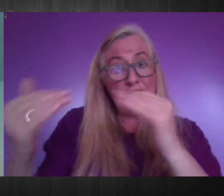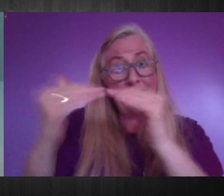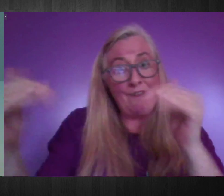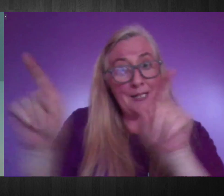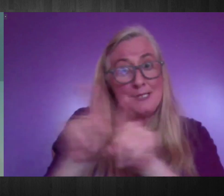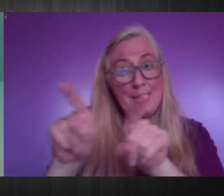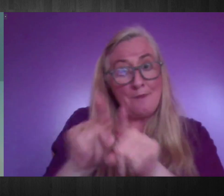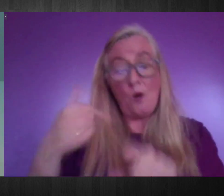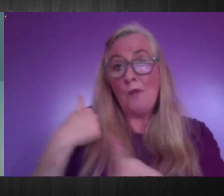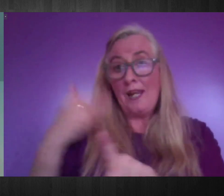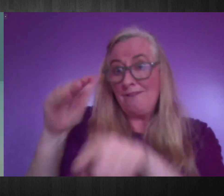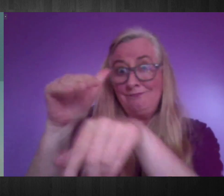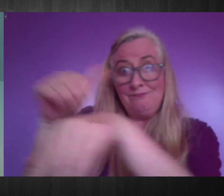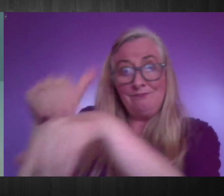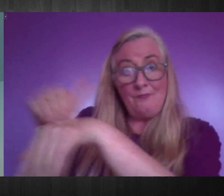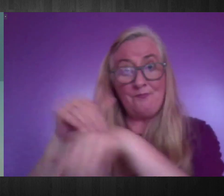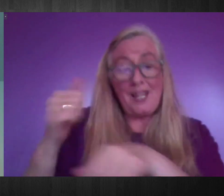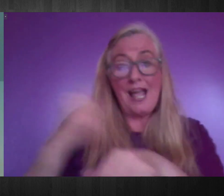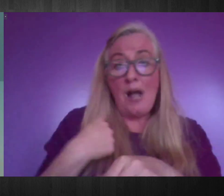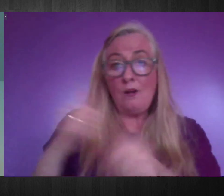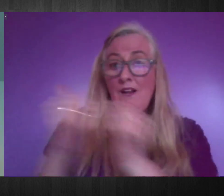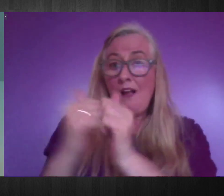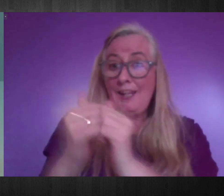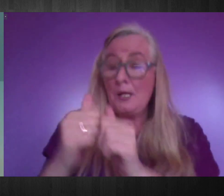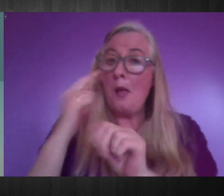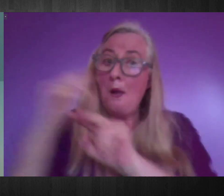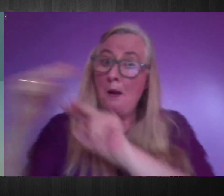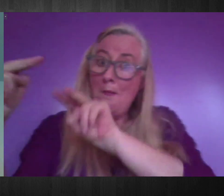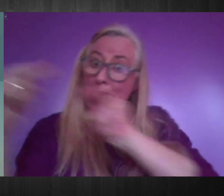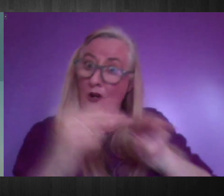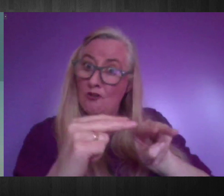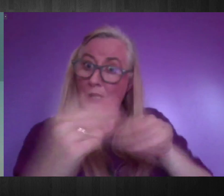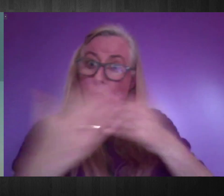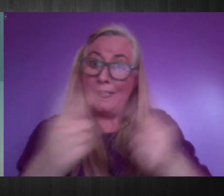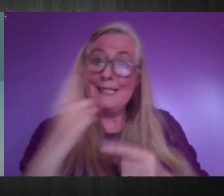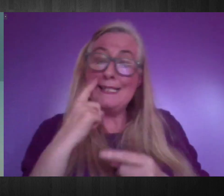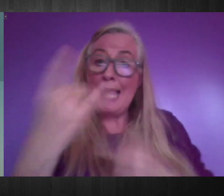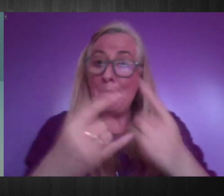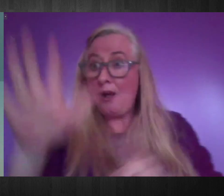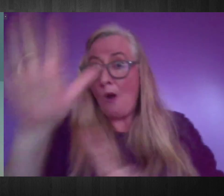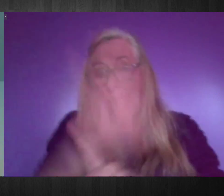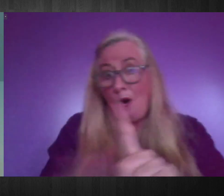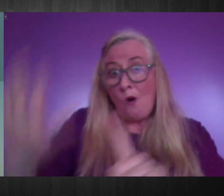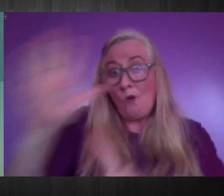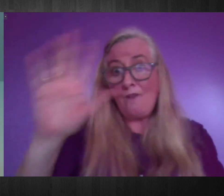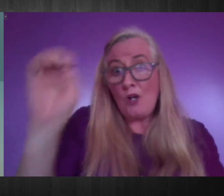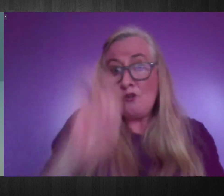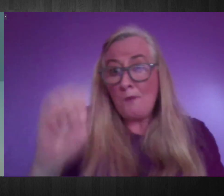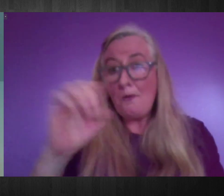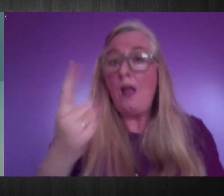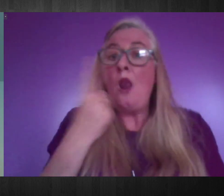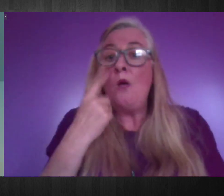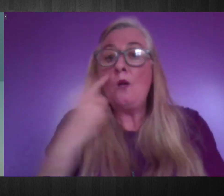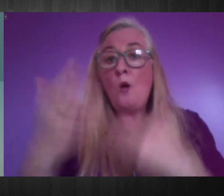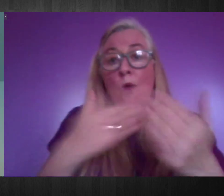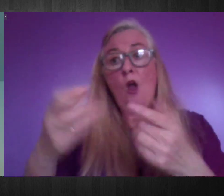Europe and internationally, monitoring what we see happening across Europe and looking at practices in other jurisdictions